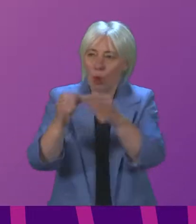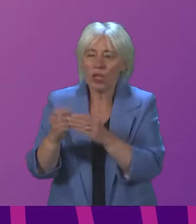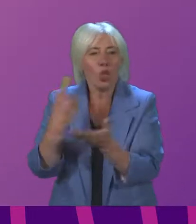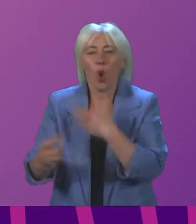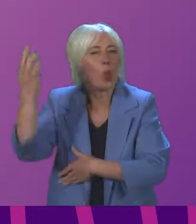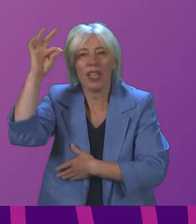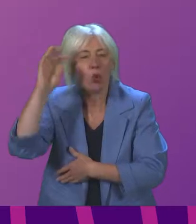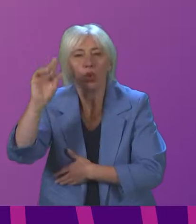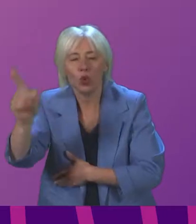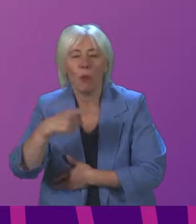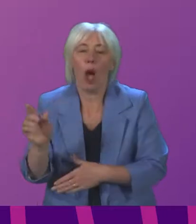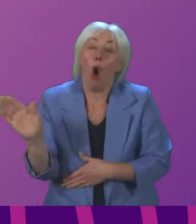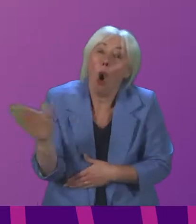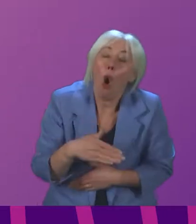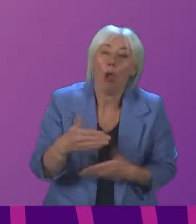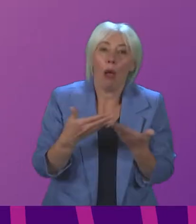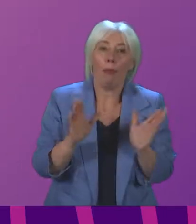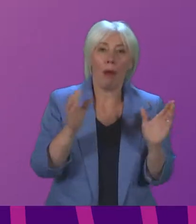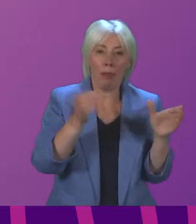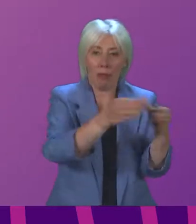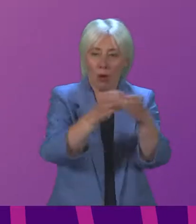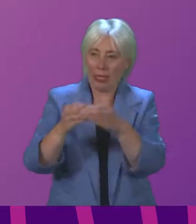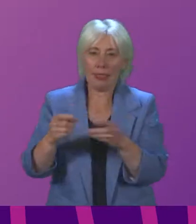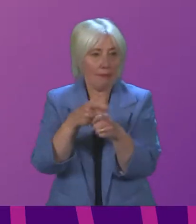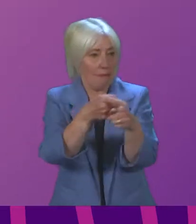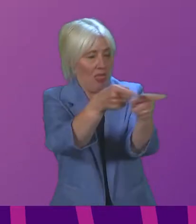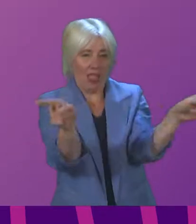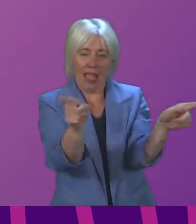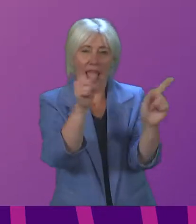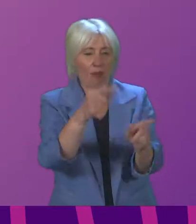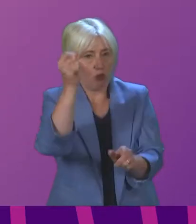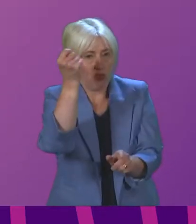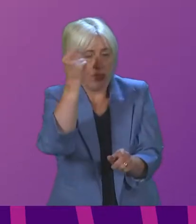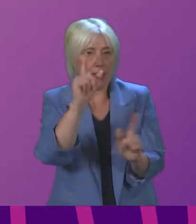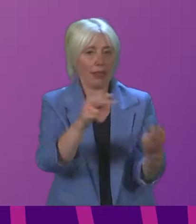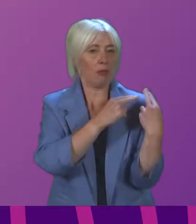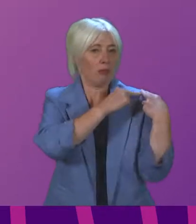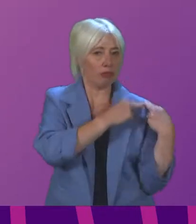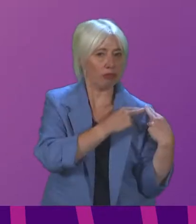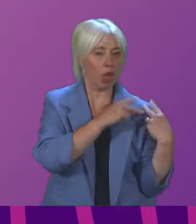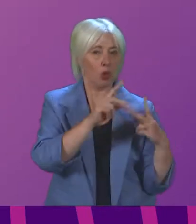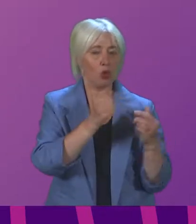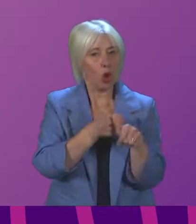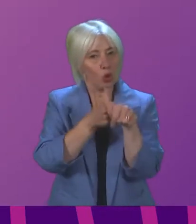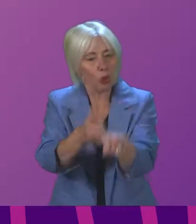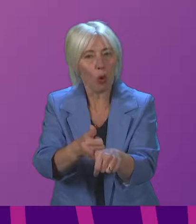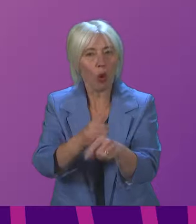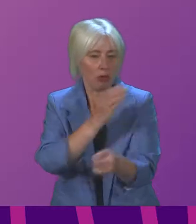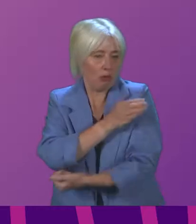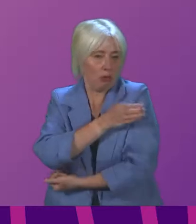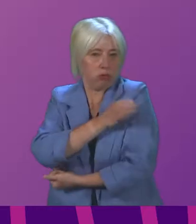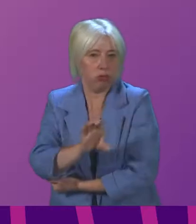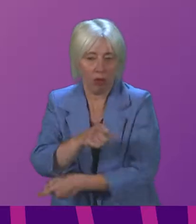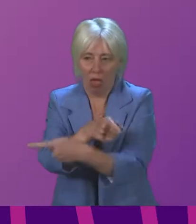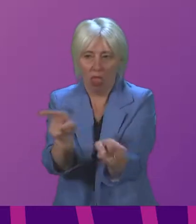government, but all public bodies must understand that they have an obligation to support and empower the communities that